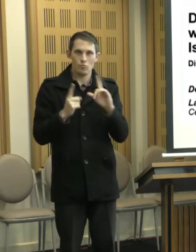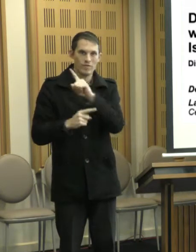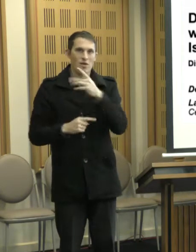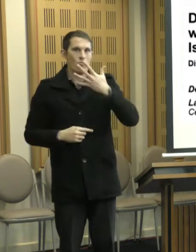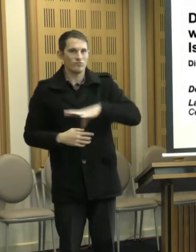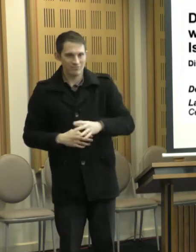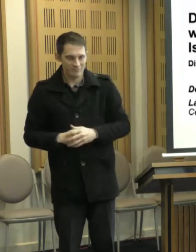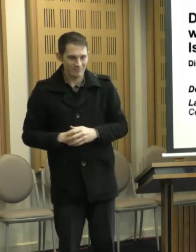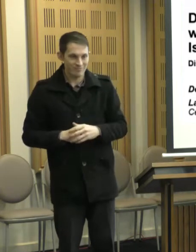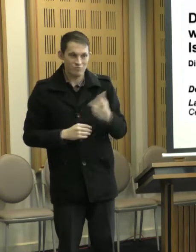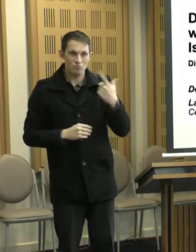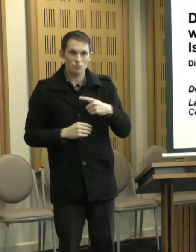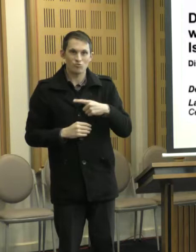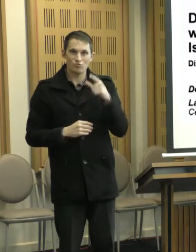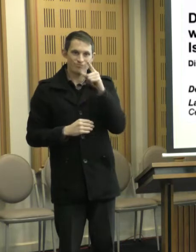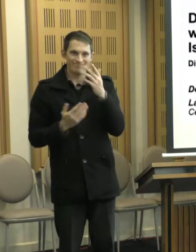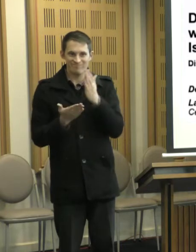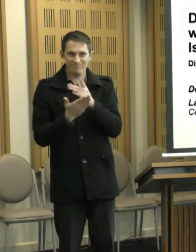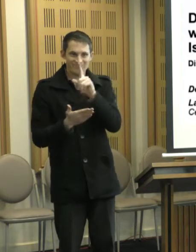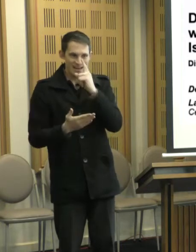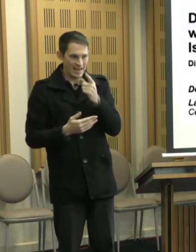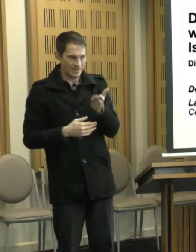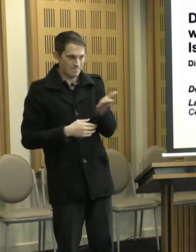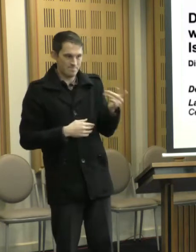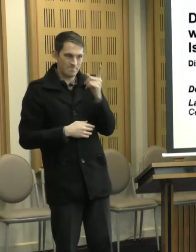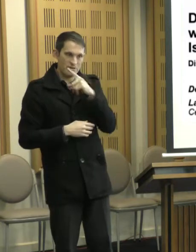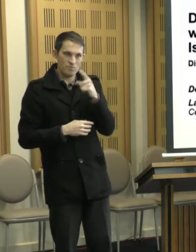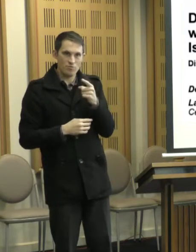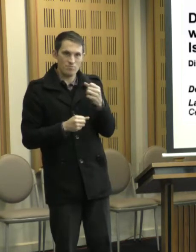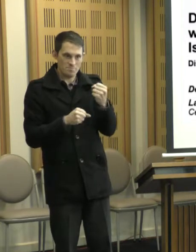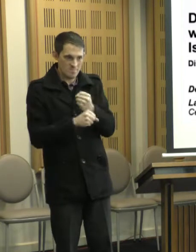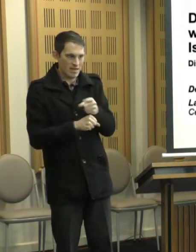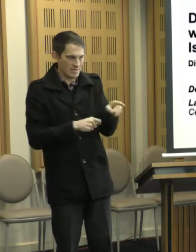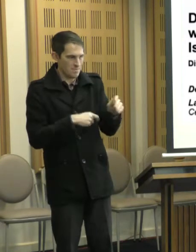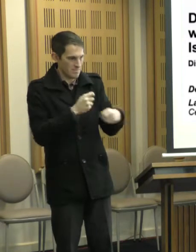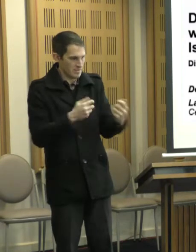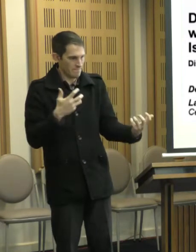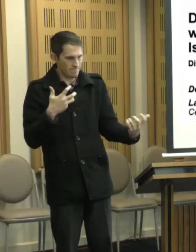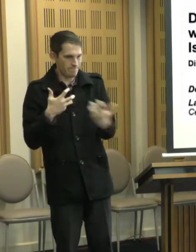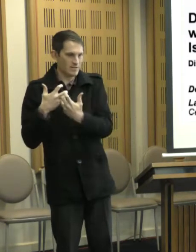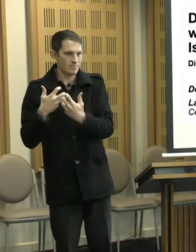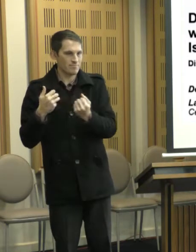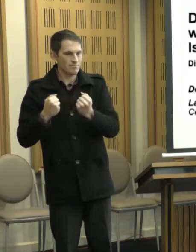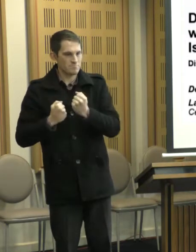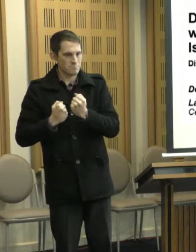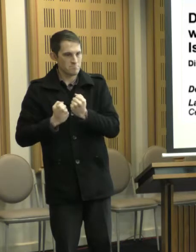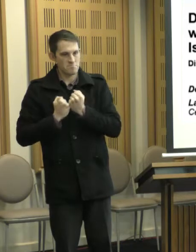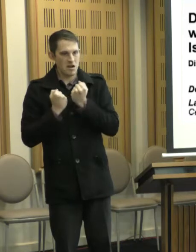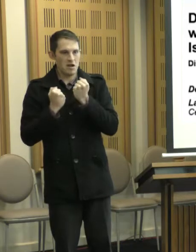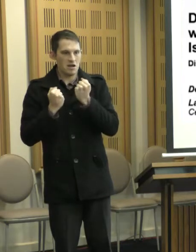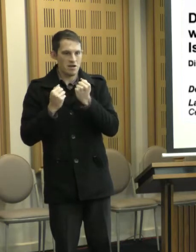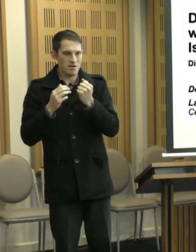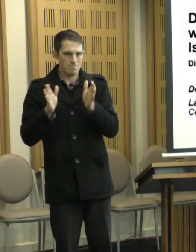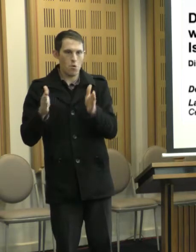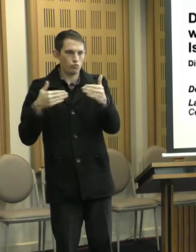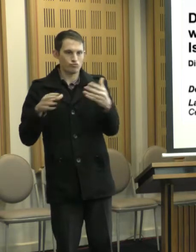can't just try and make people become, you know, something that will fit into your, your box.